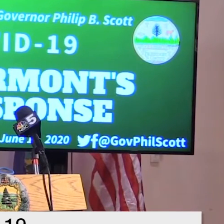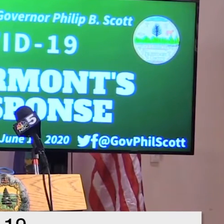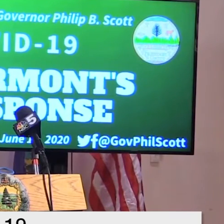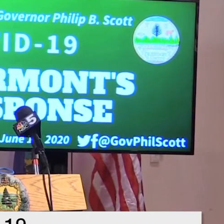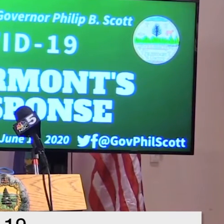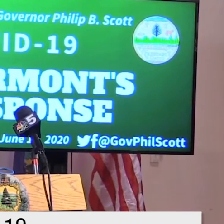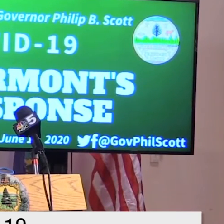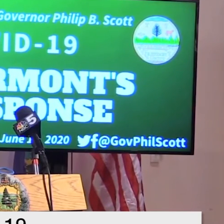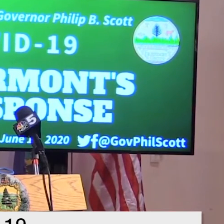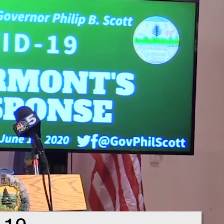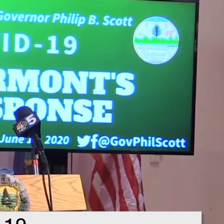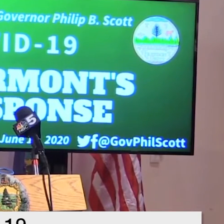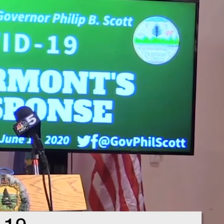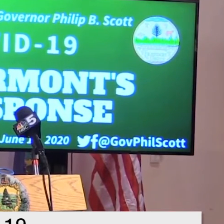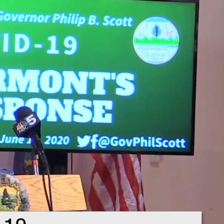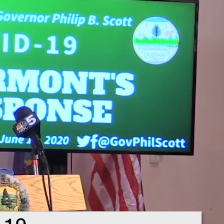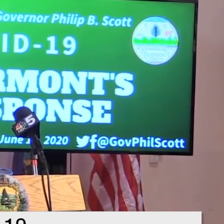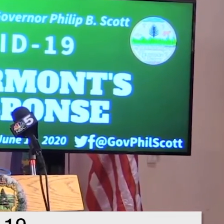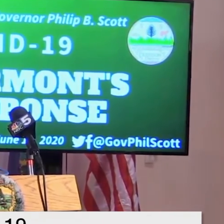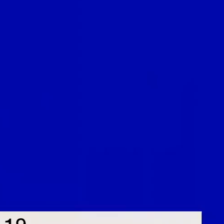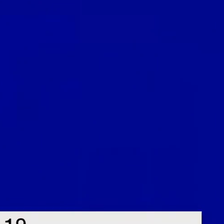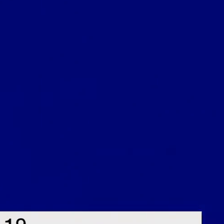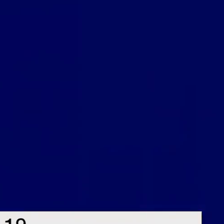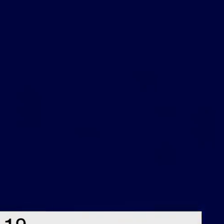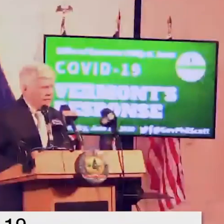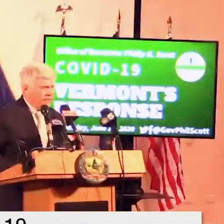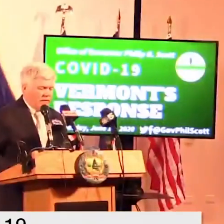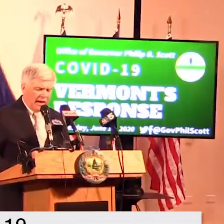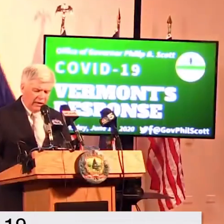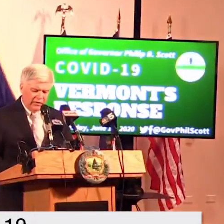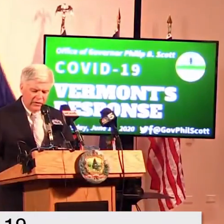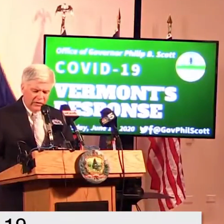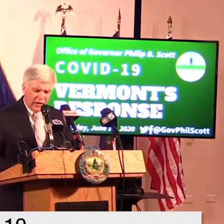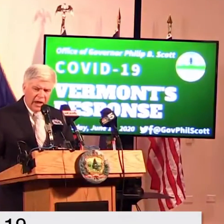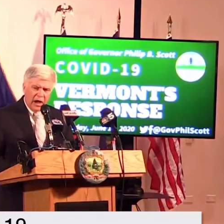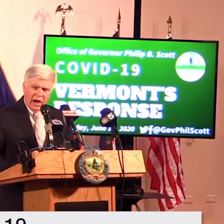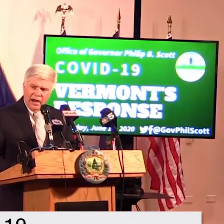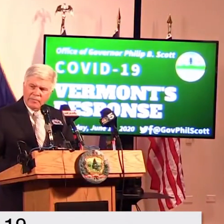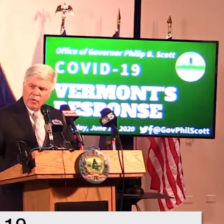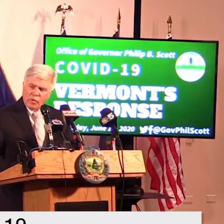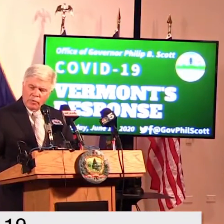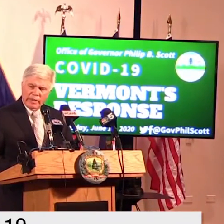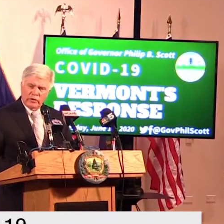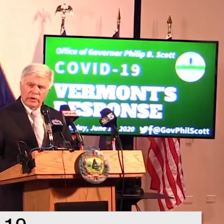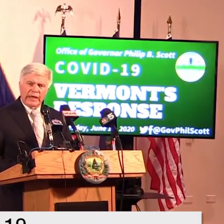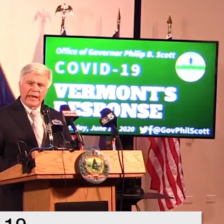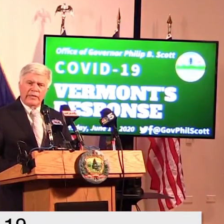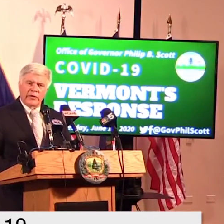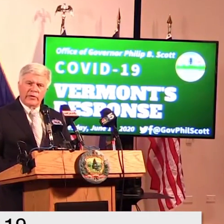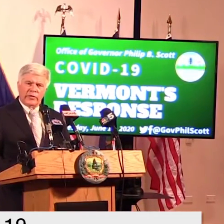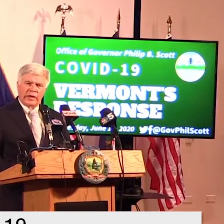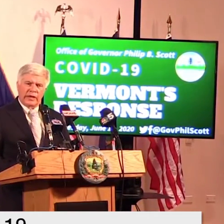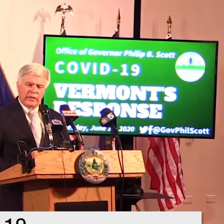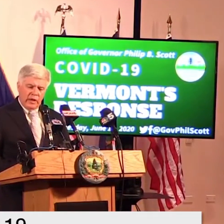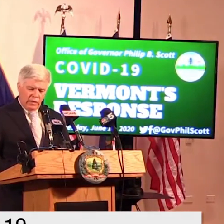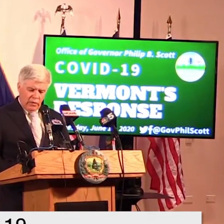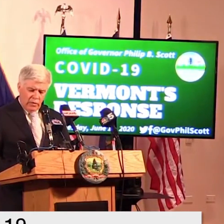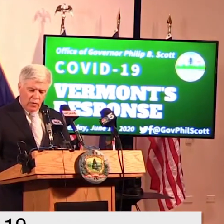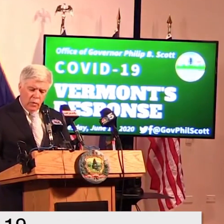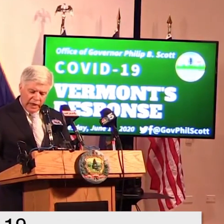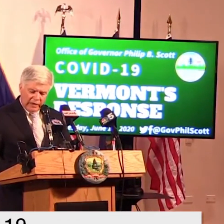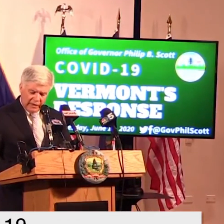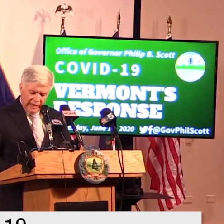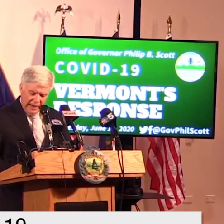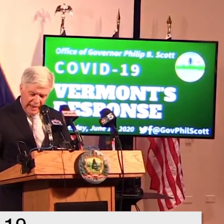the decision to shut down visitation was the right set of challenges we'll be looking at those in